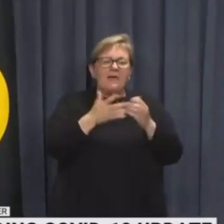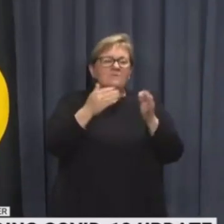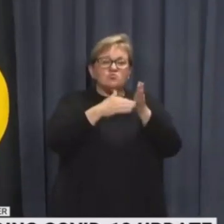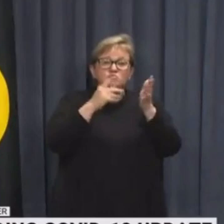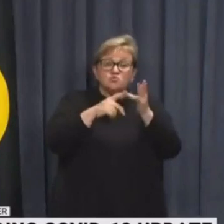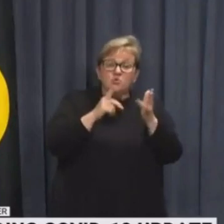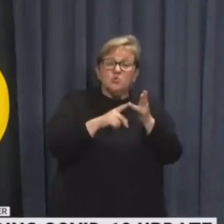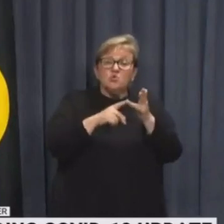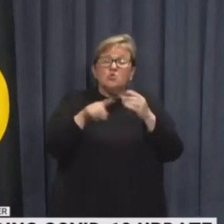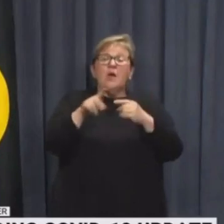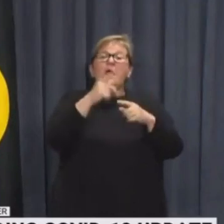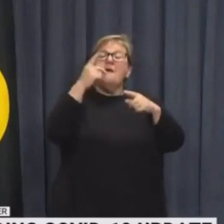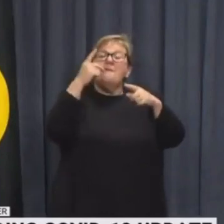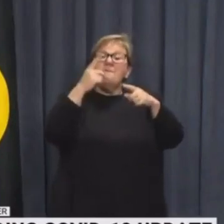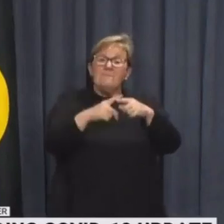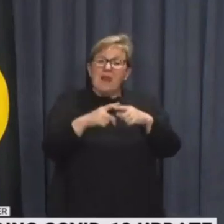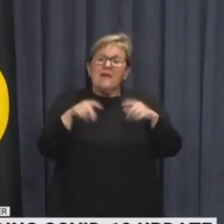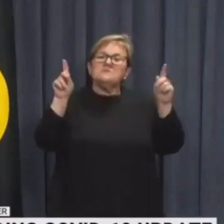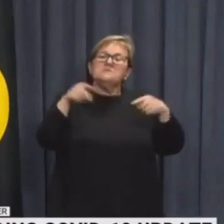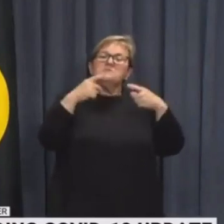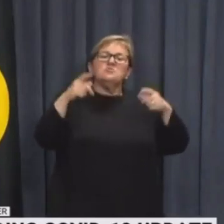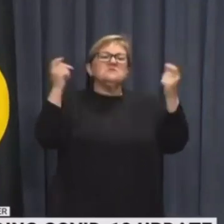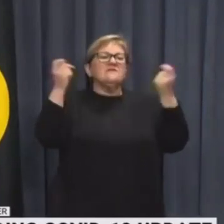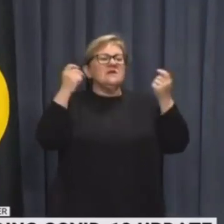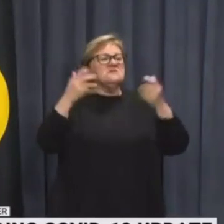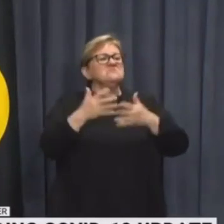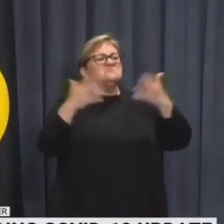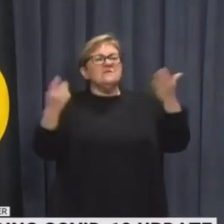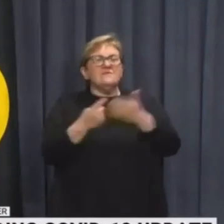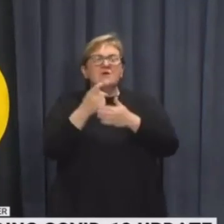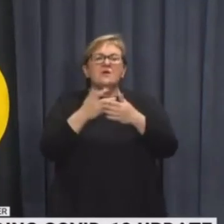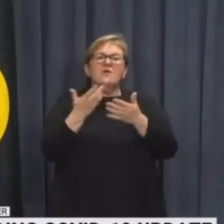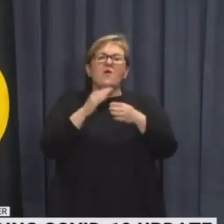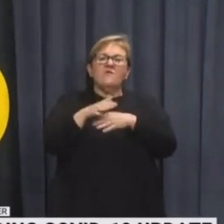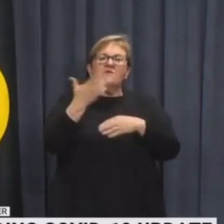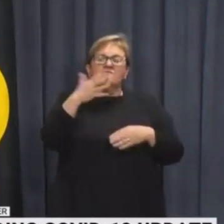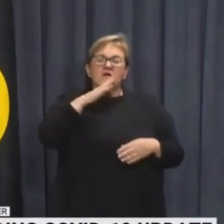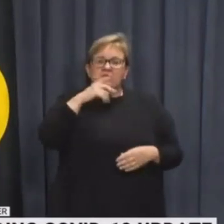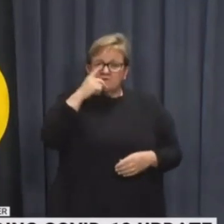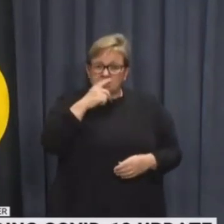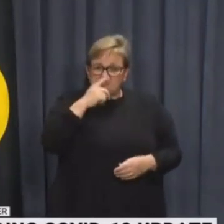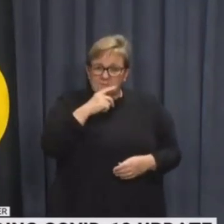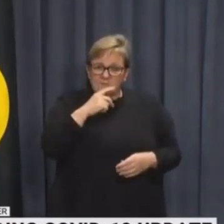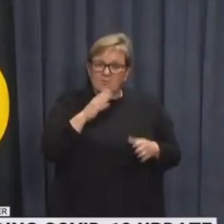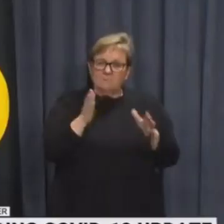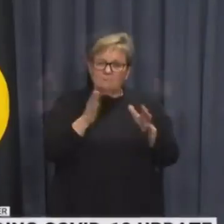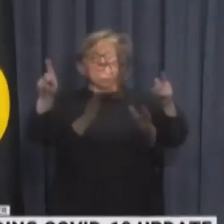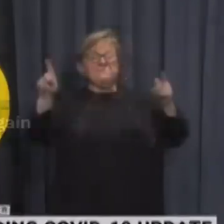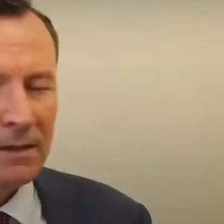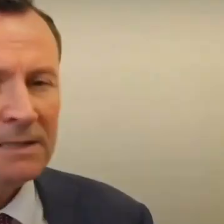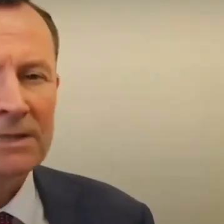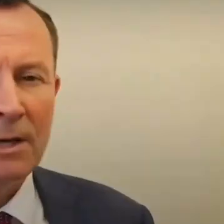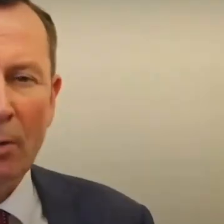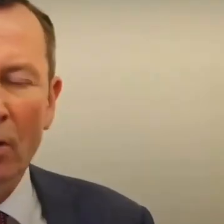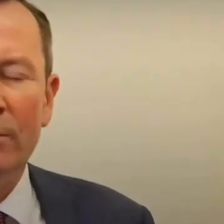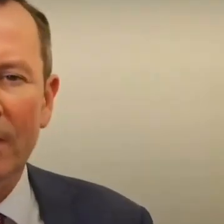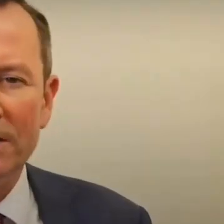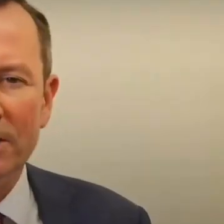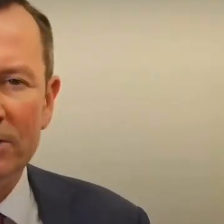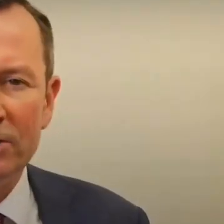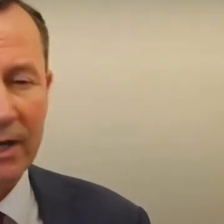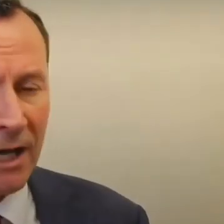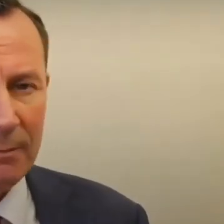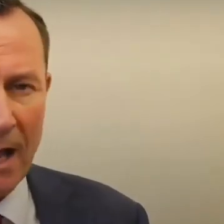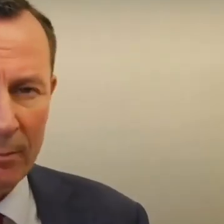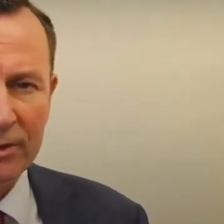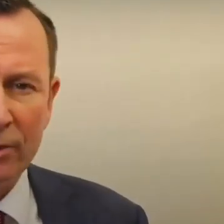and the zoo, and music festivals and large events with more than 500 people unless exempt. This is an important